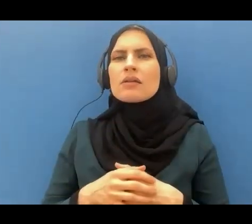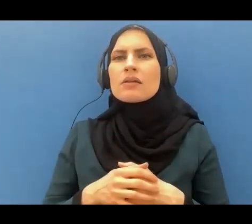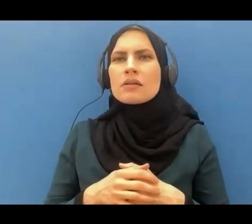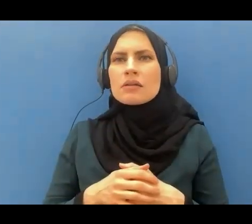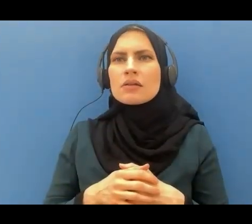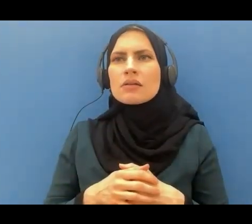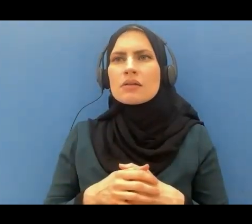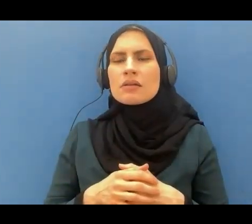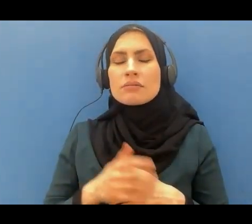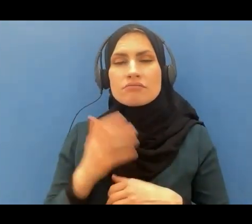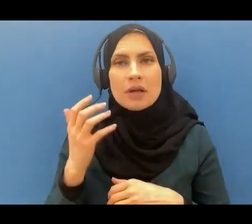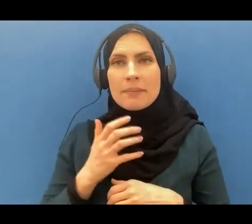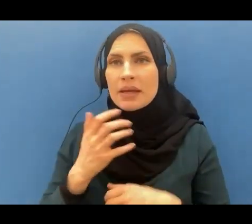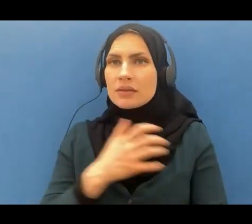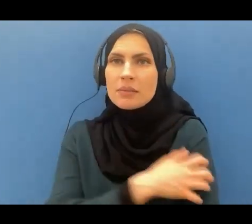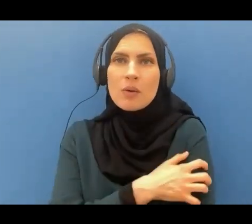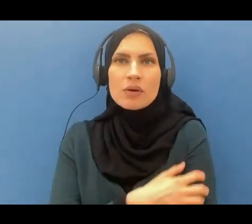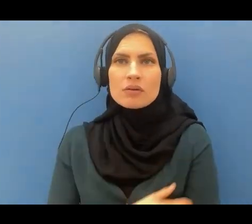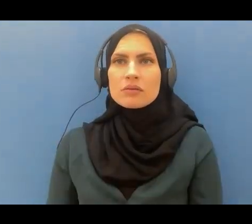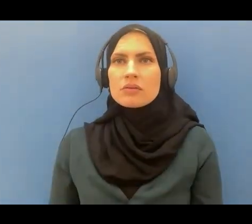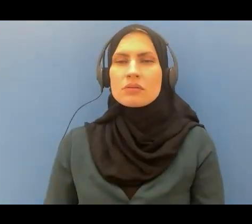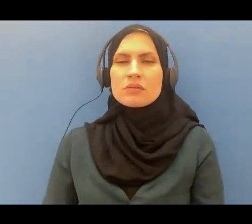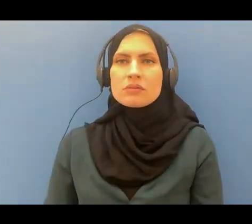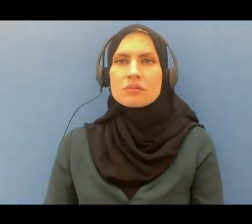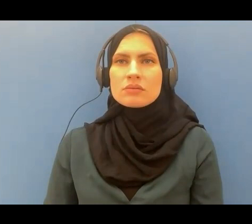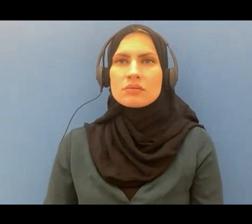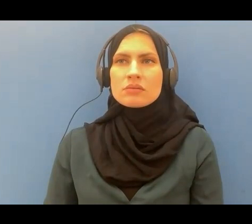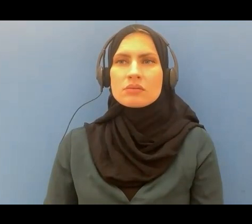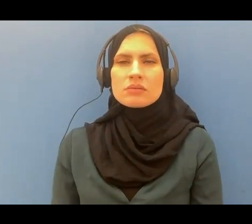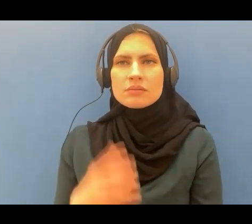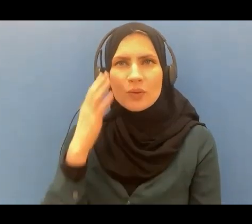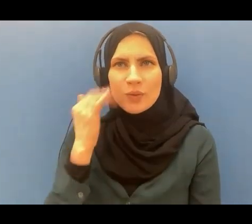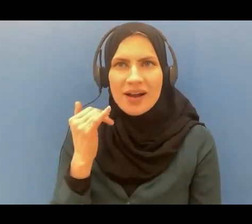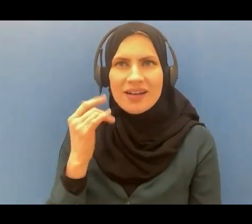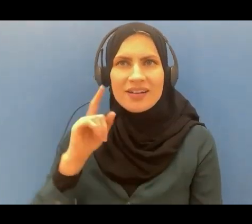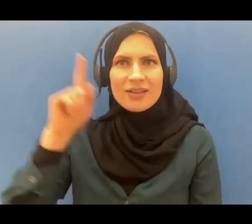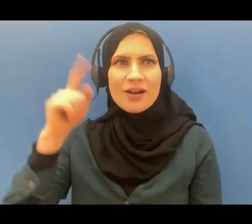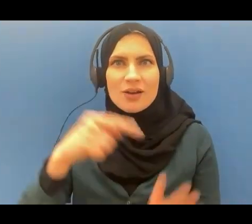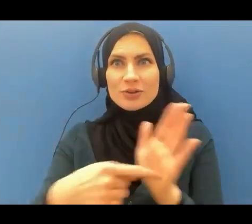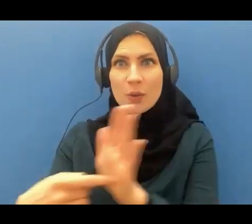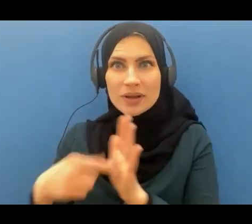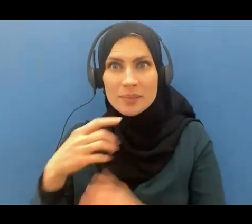amazing power why is Allah displaying all of this power it is to humble us